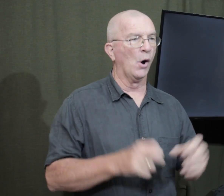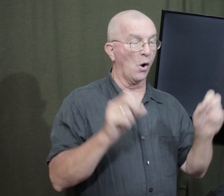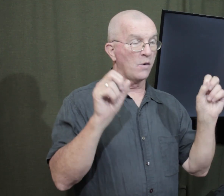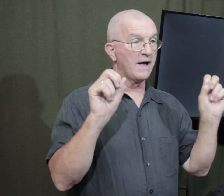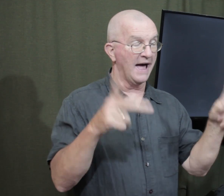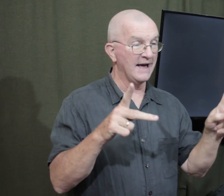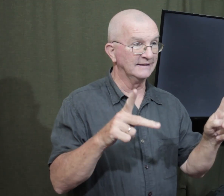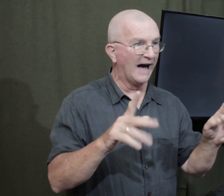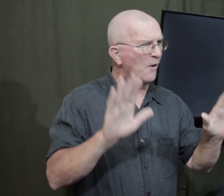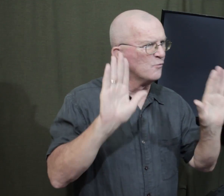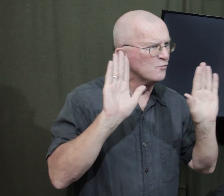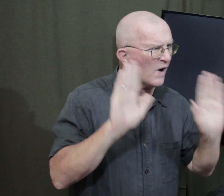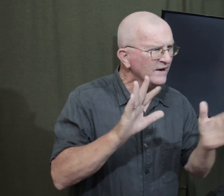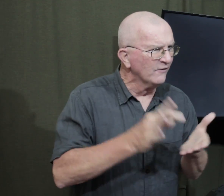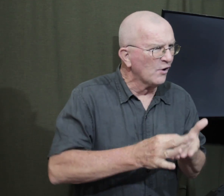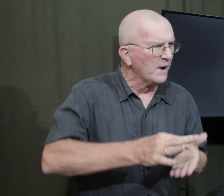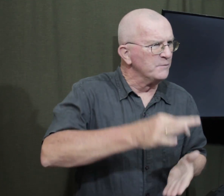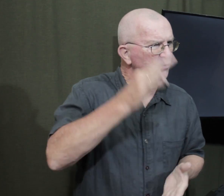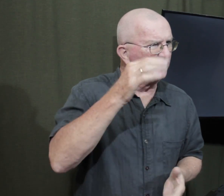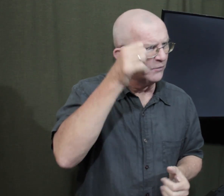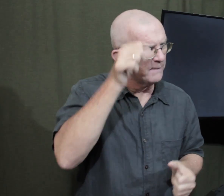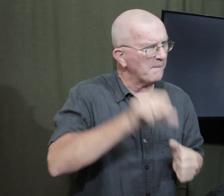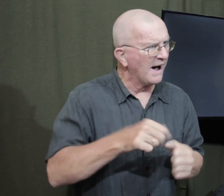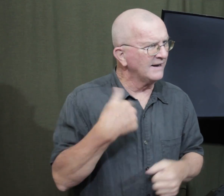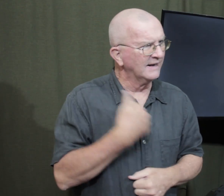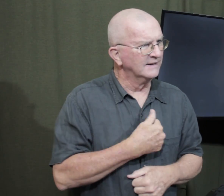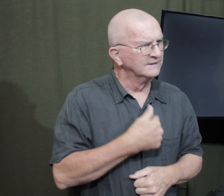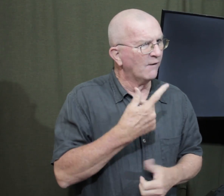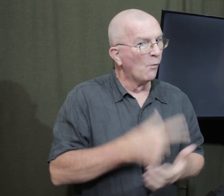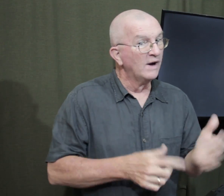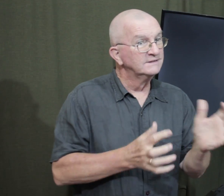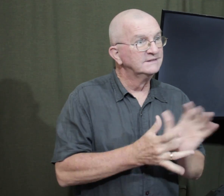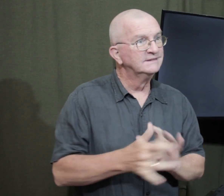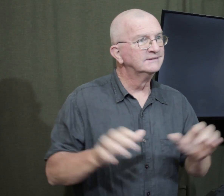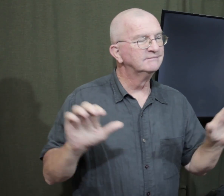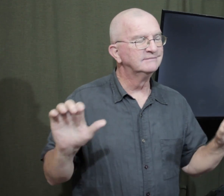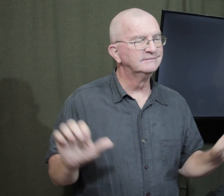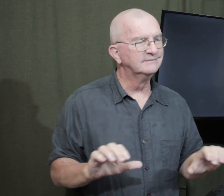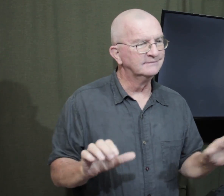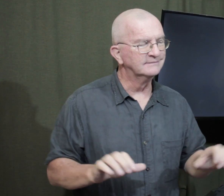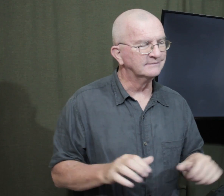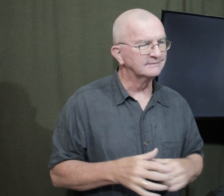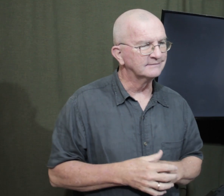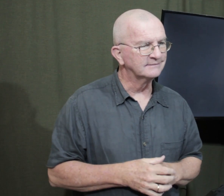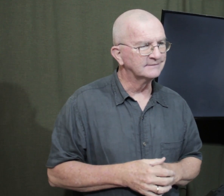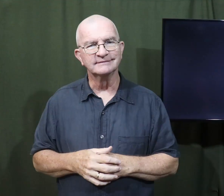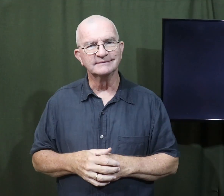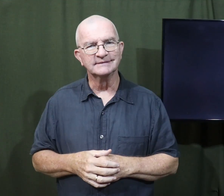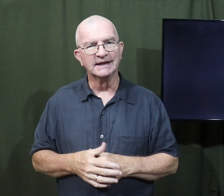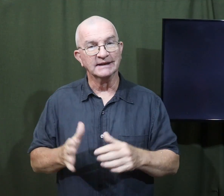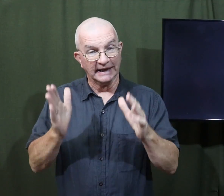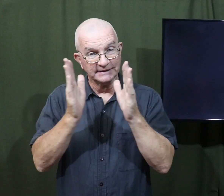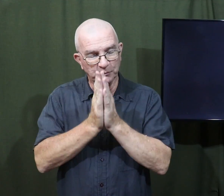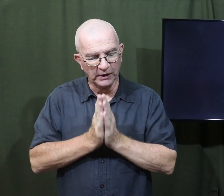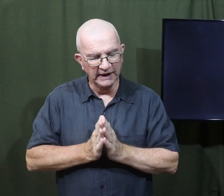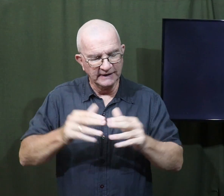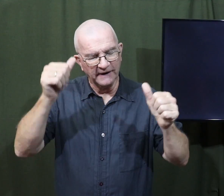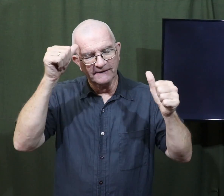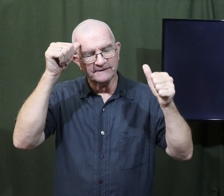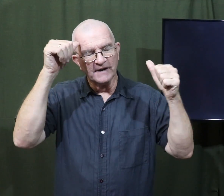Okay. Wonderful that communion reminds us of what Jesus did. Let's pray. Father,